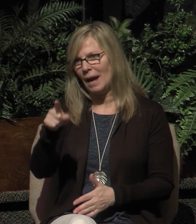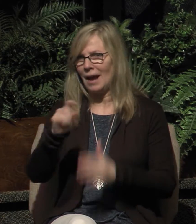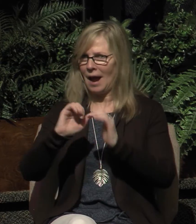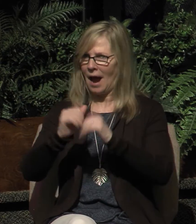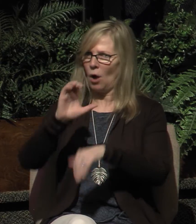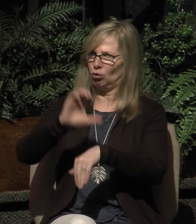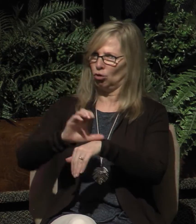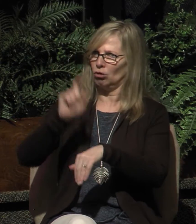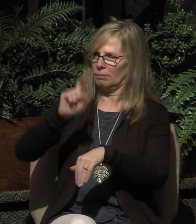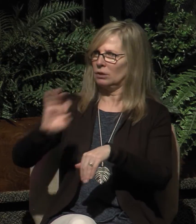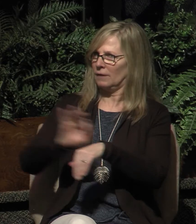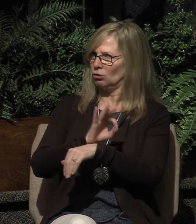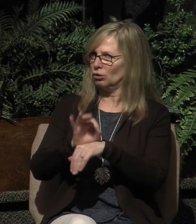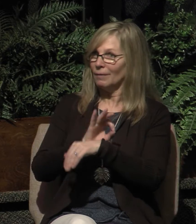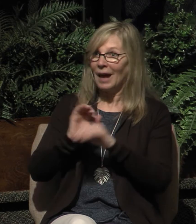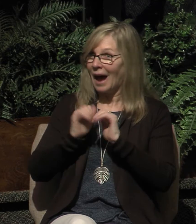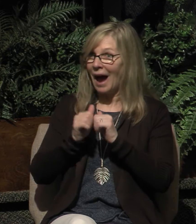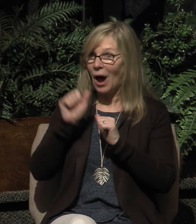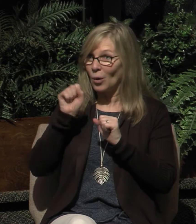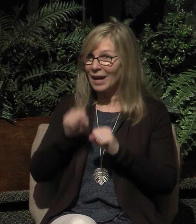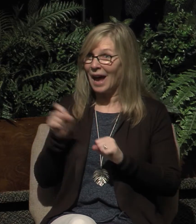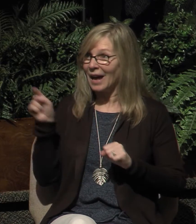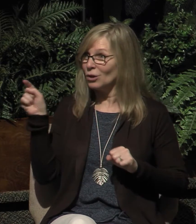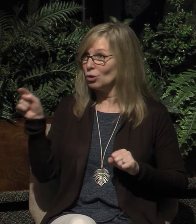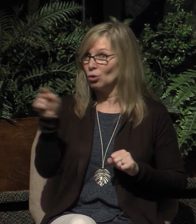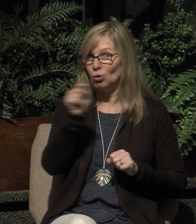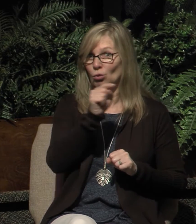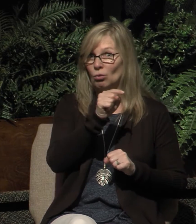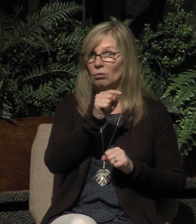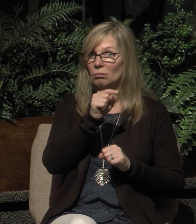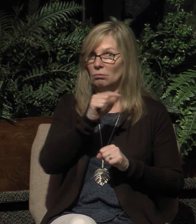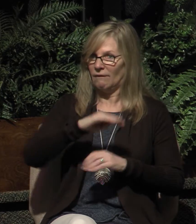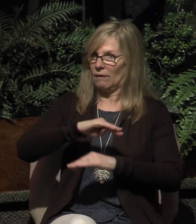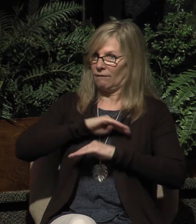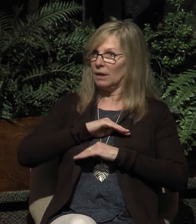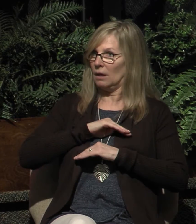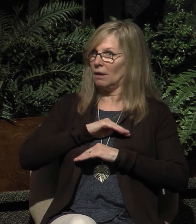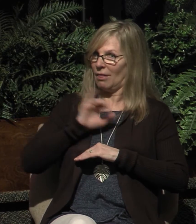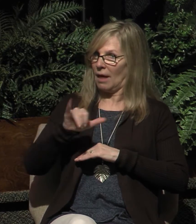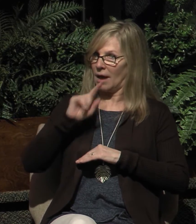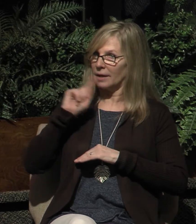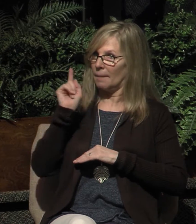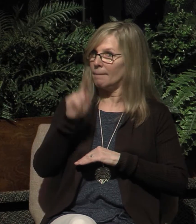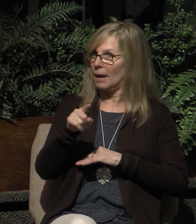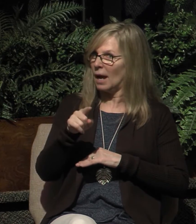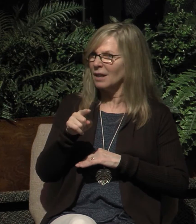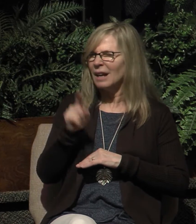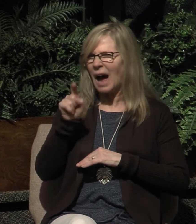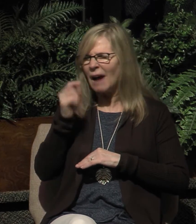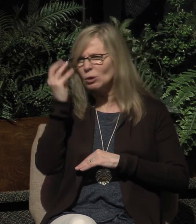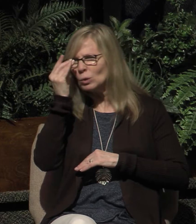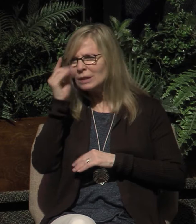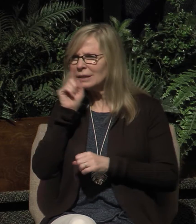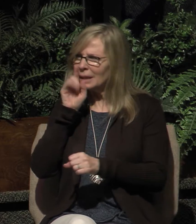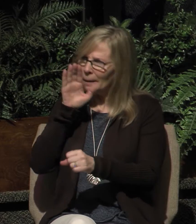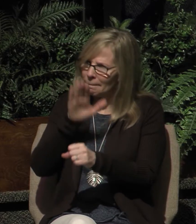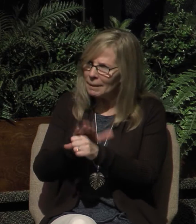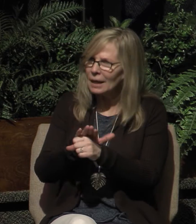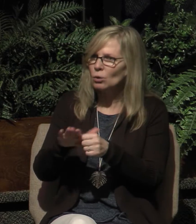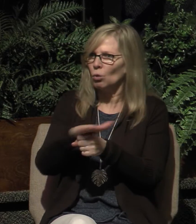The only way you can fulfill these commands is by being committed to a local body of believers, and that commitment